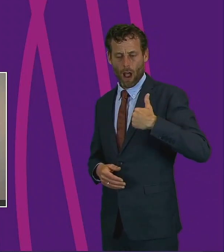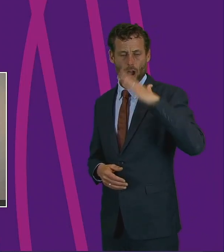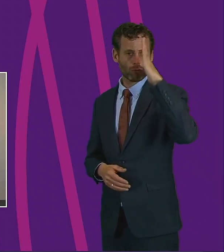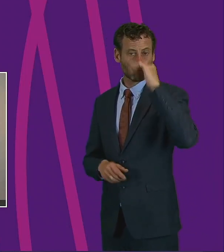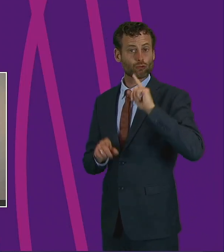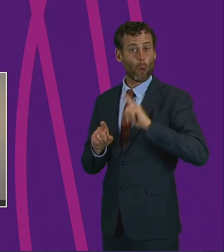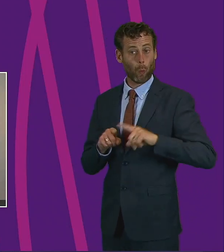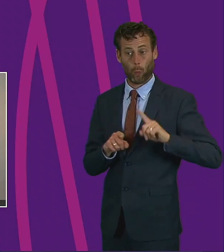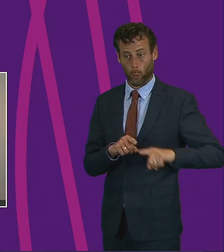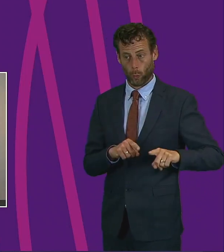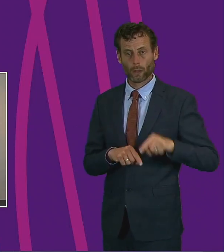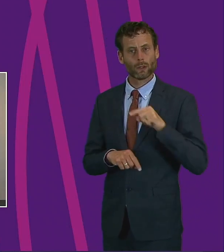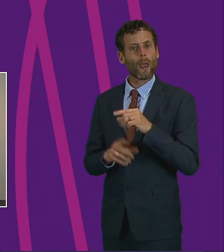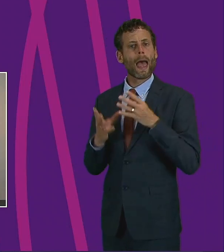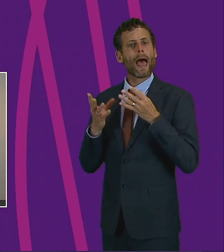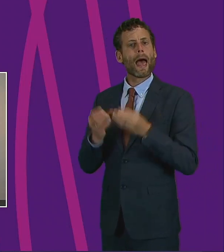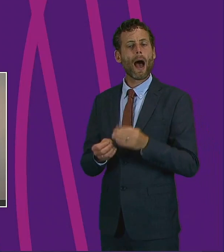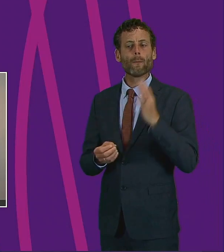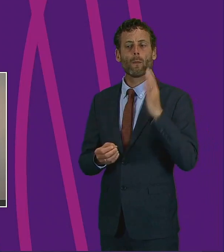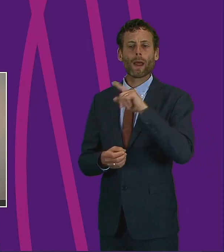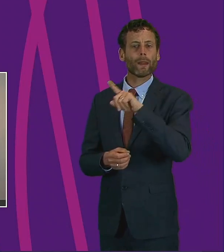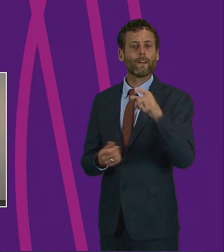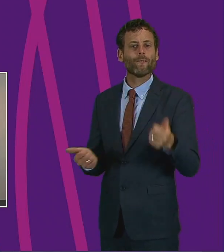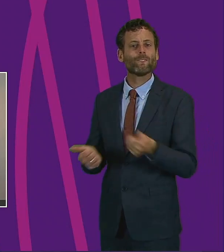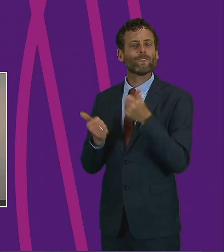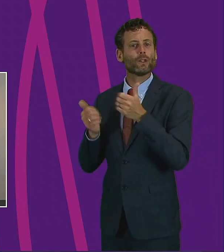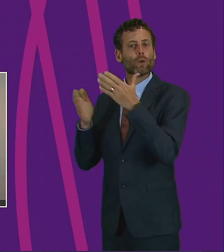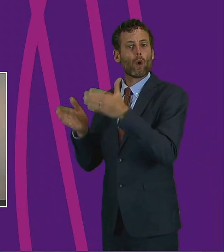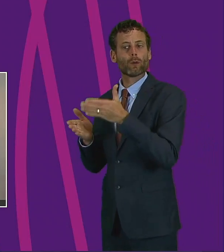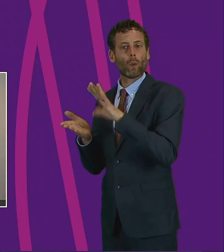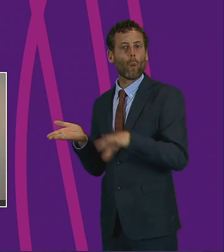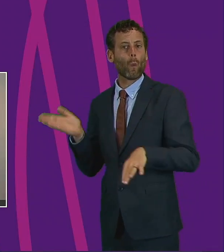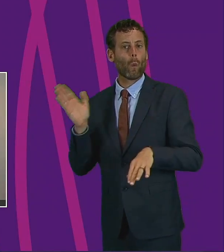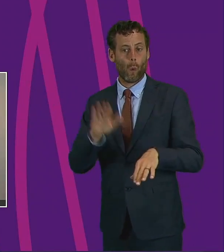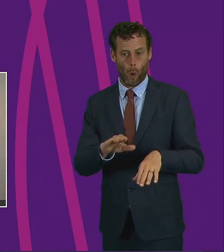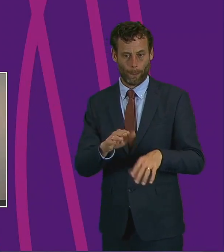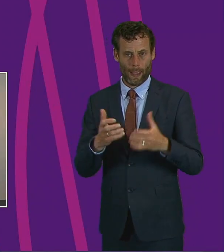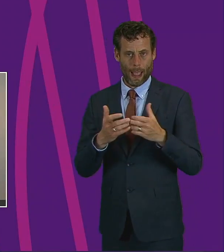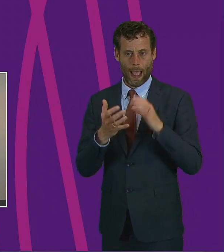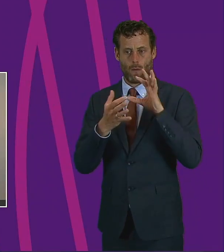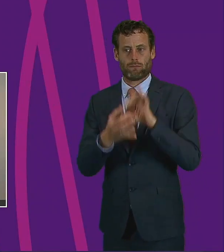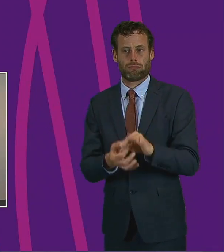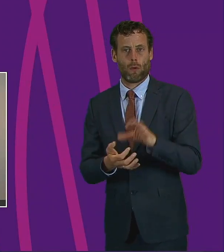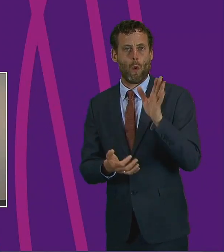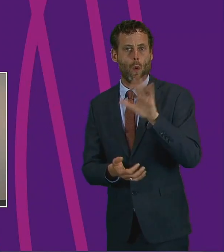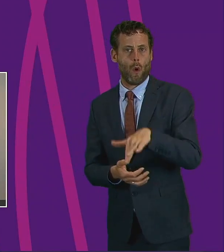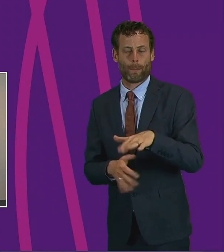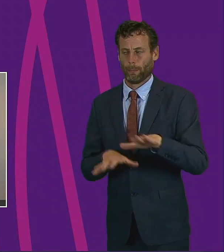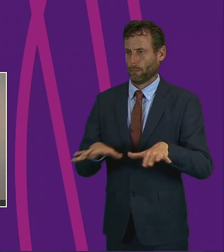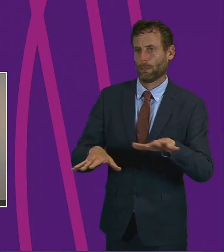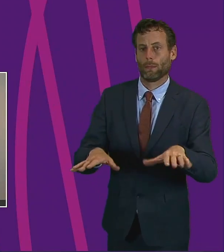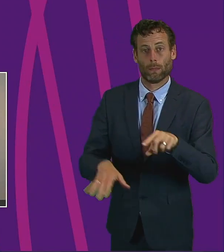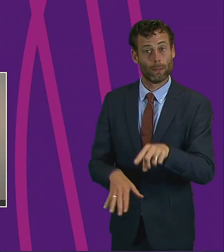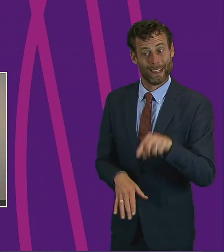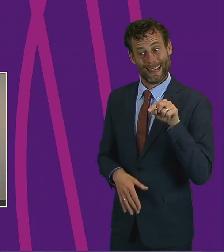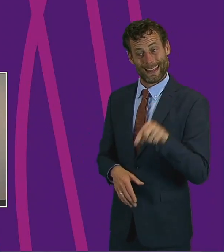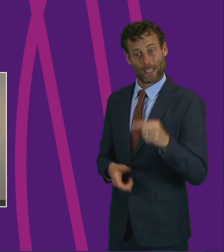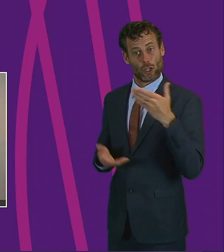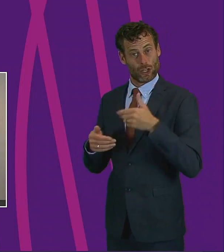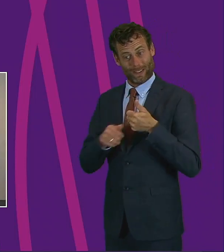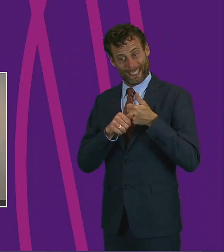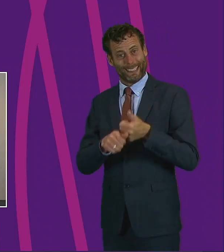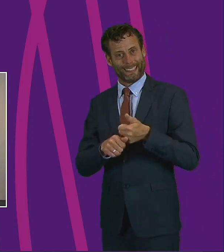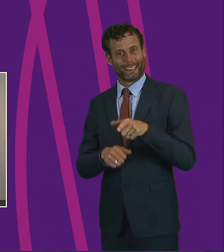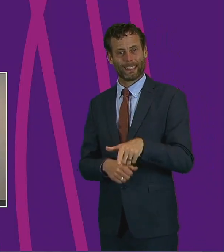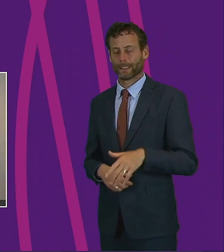pathways, with their hospital-to-home service helping people discharge from hospitals to get home and stay well. I must admit that